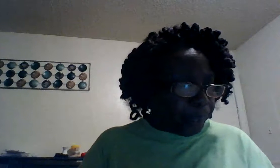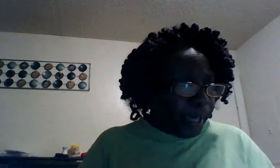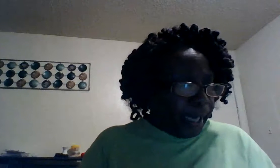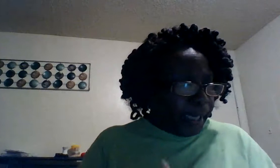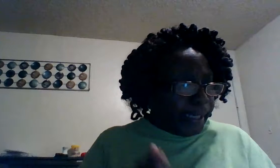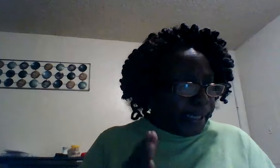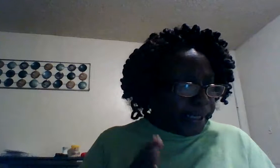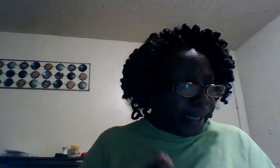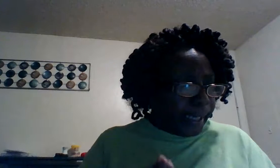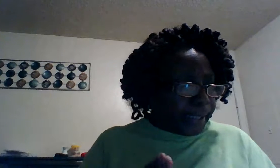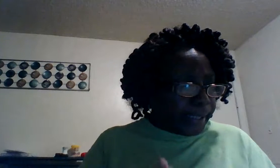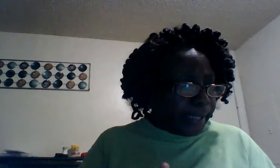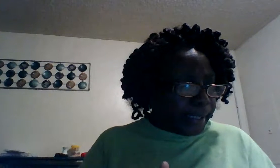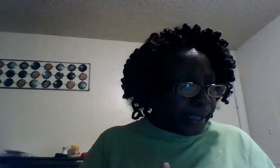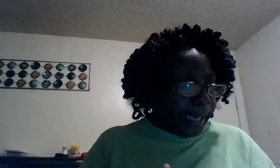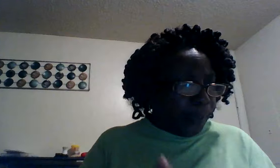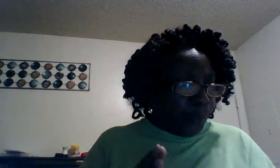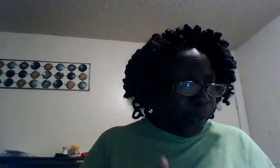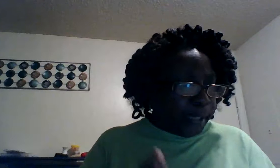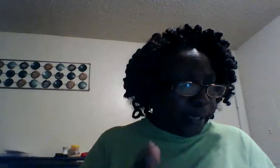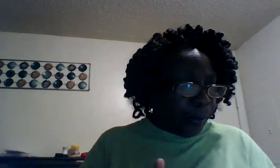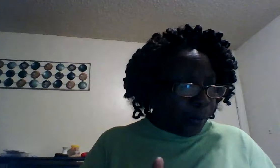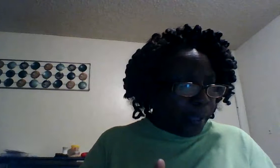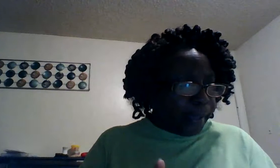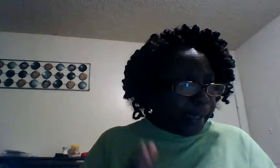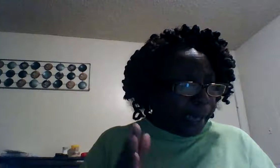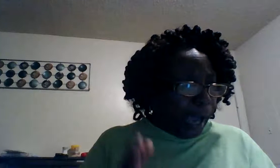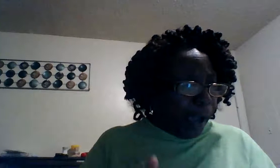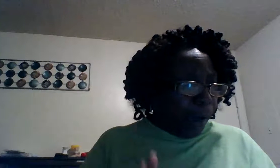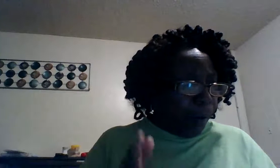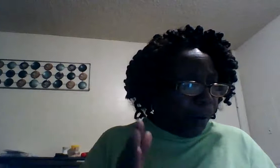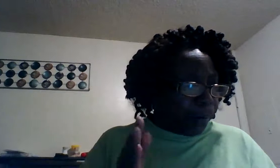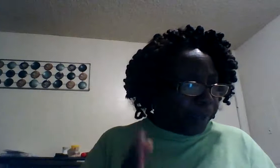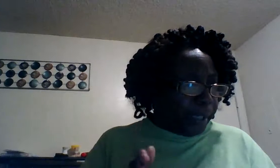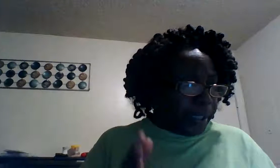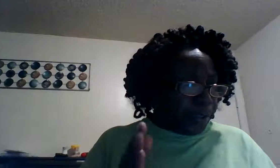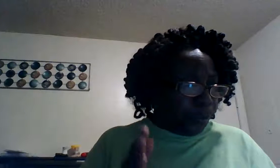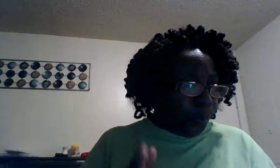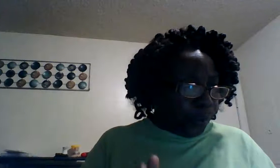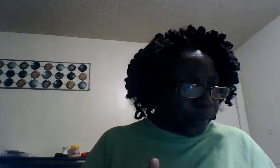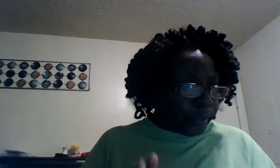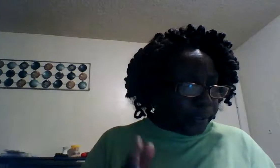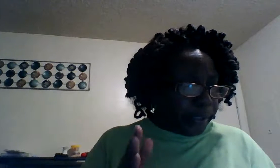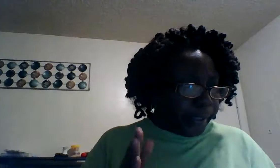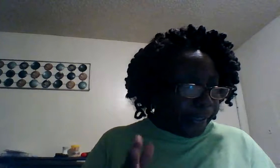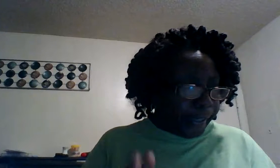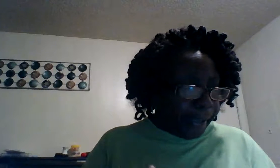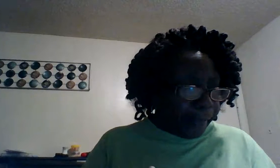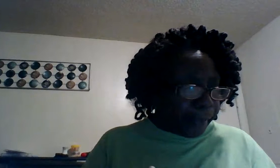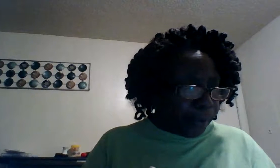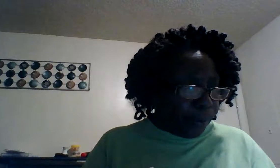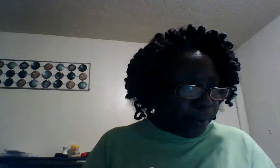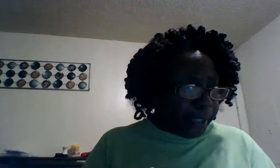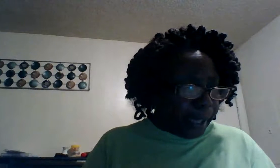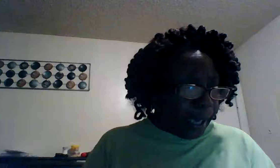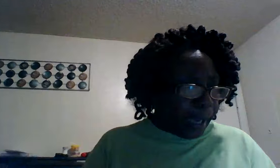and it says this and we know that all things work together glory be to God